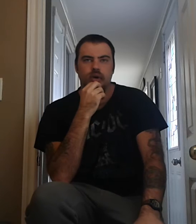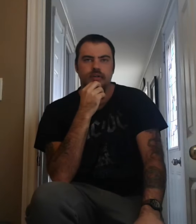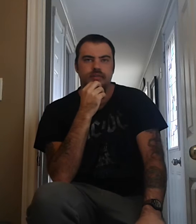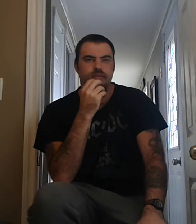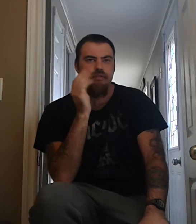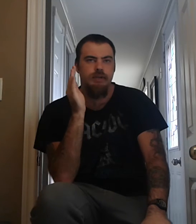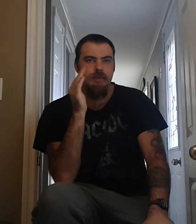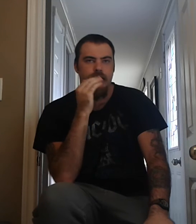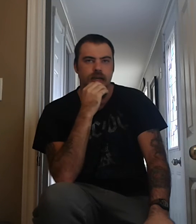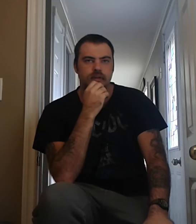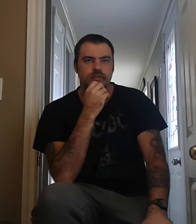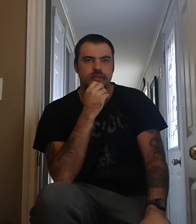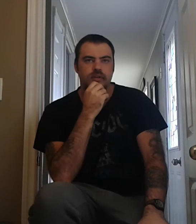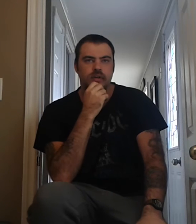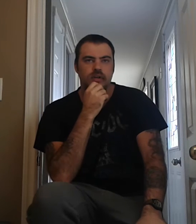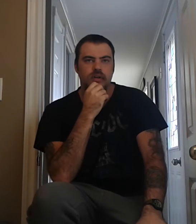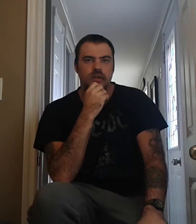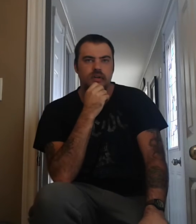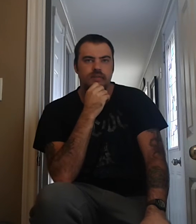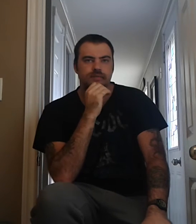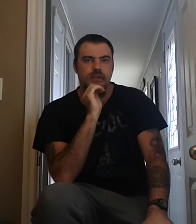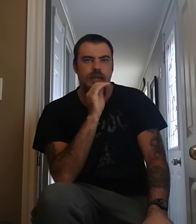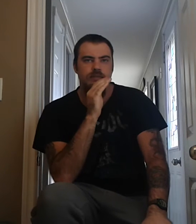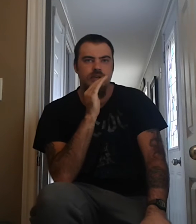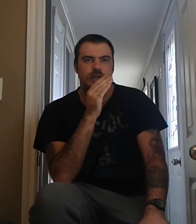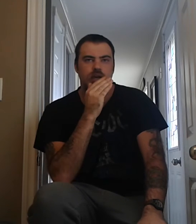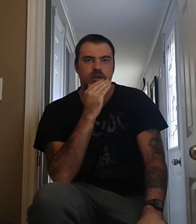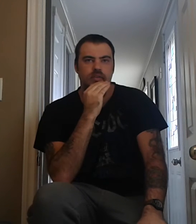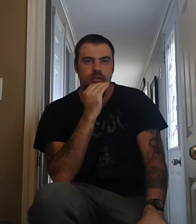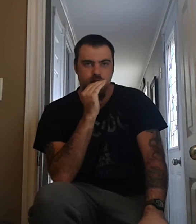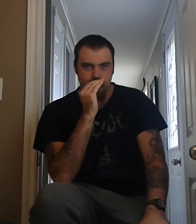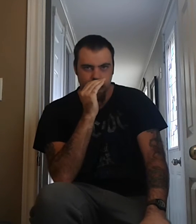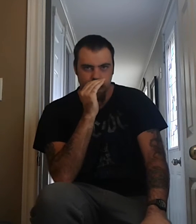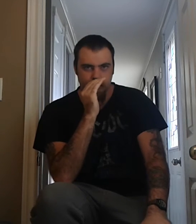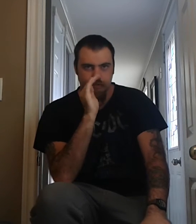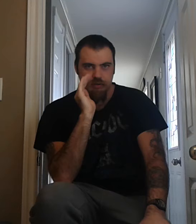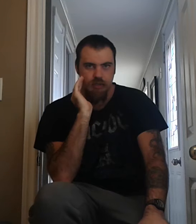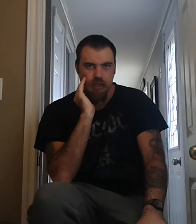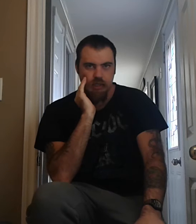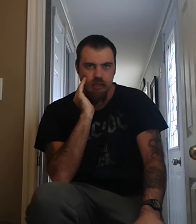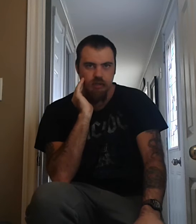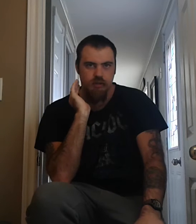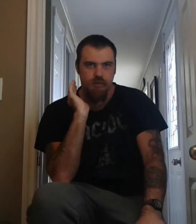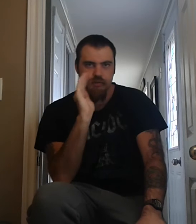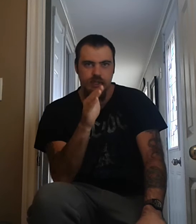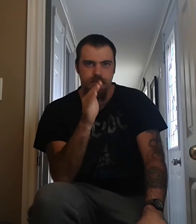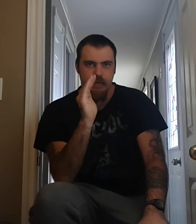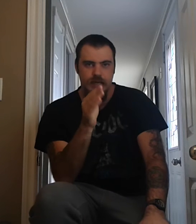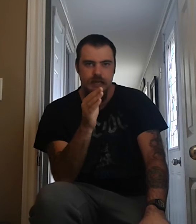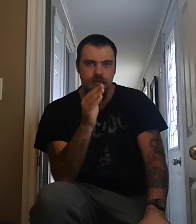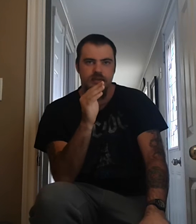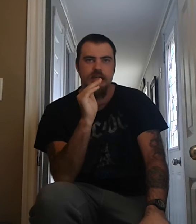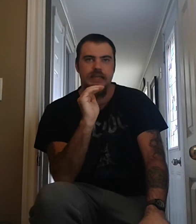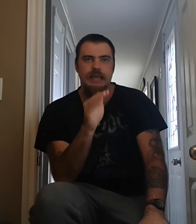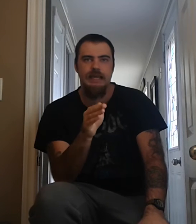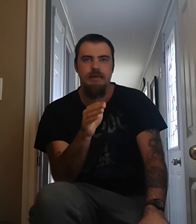was three bands came together. Let me say that again. Three bands came